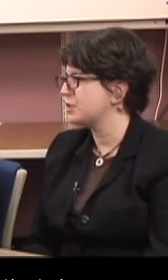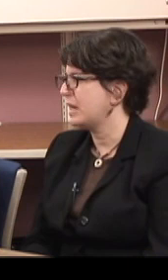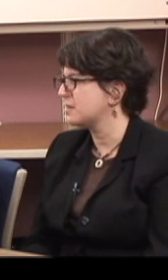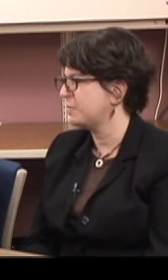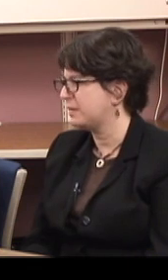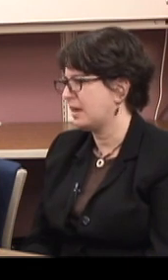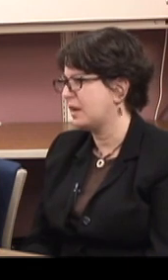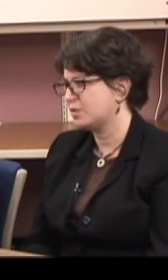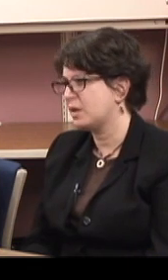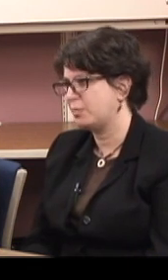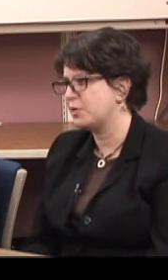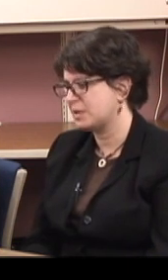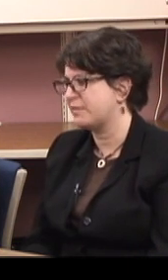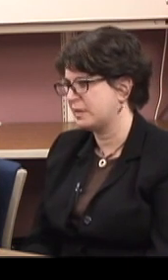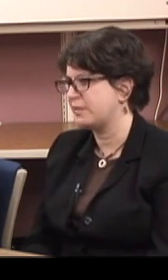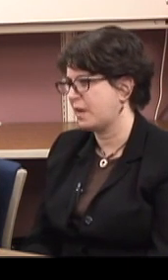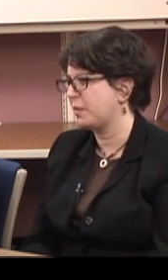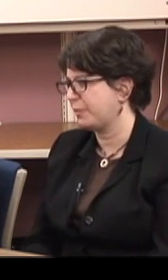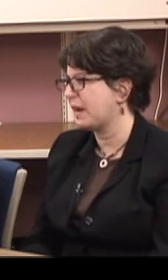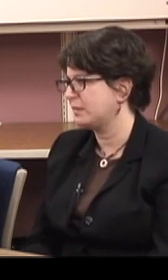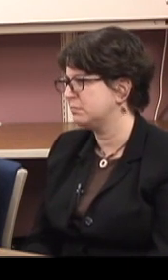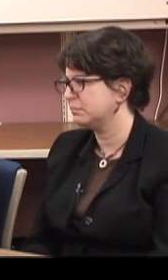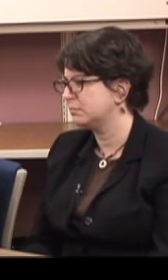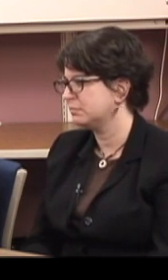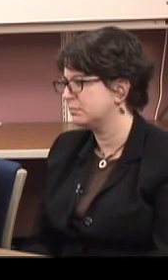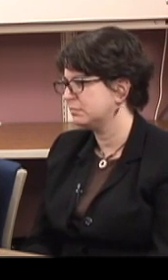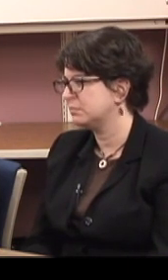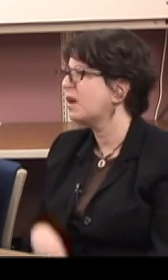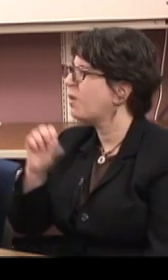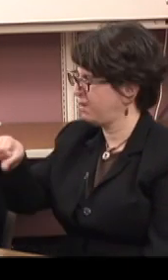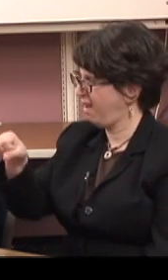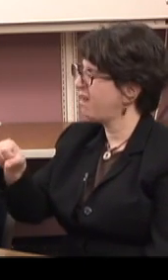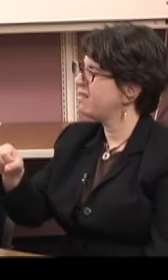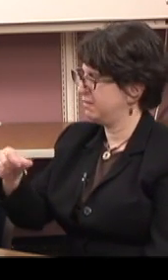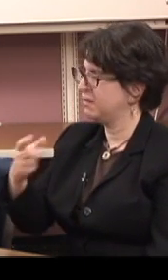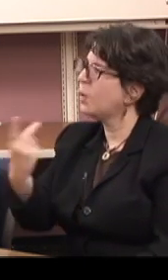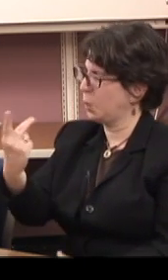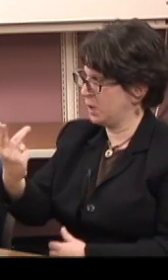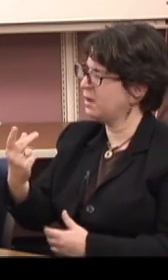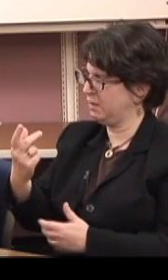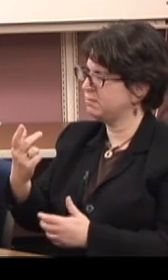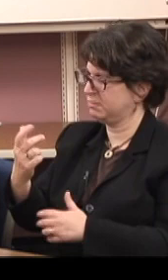I guess I should ask about that. should. We should definitely follow up with that. Yeah. We should find out.